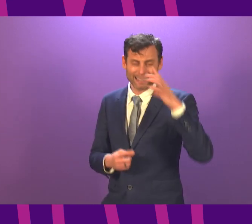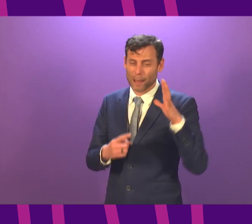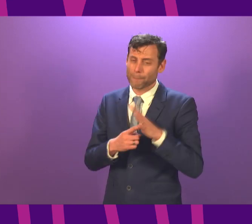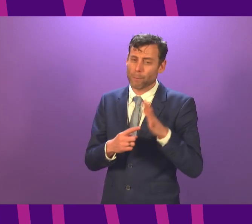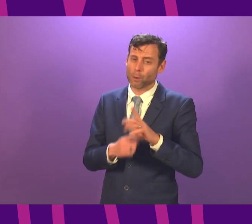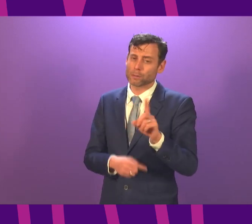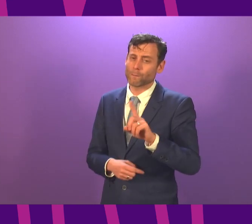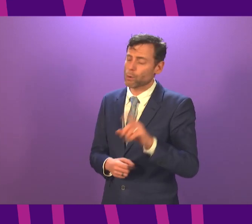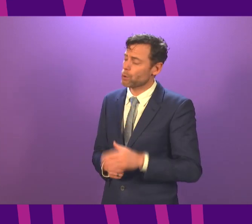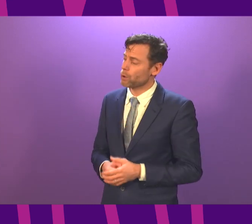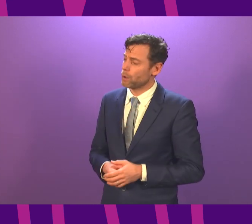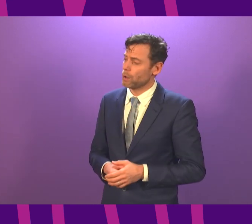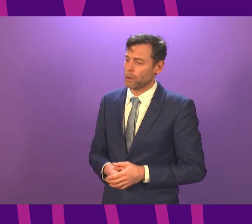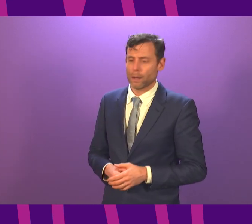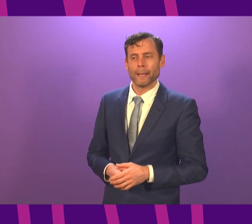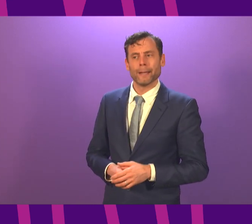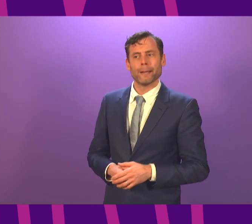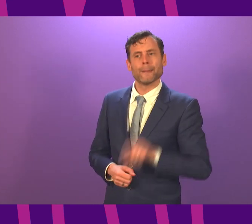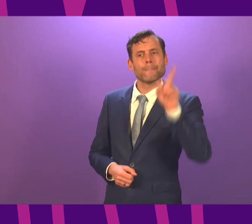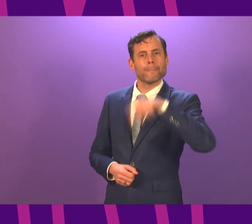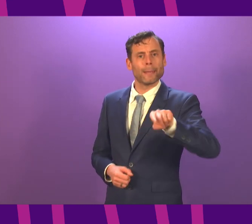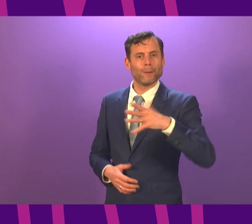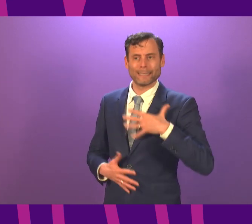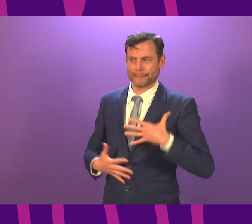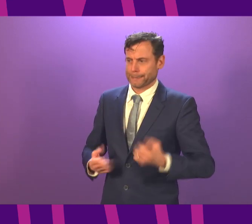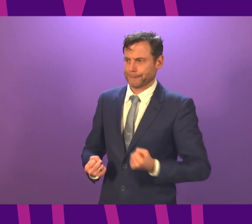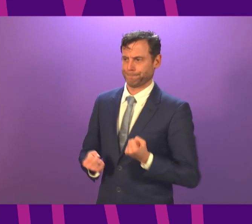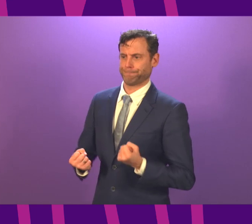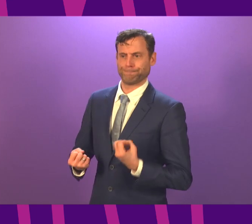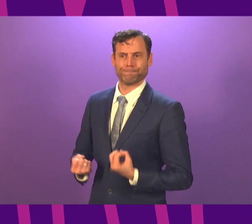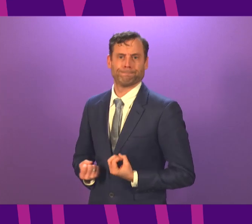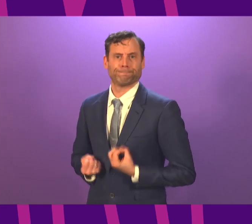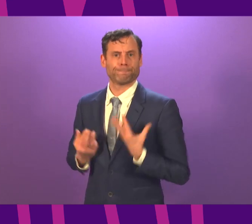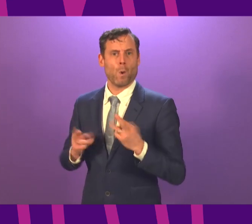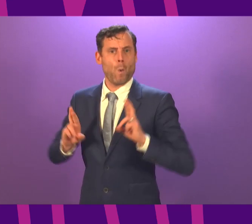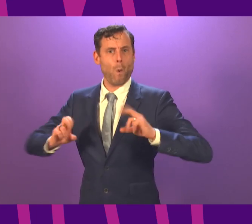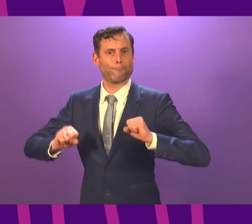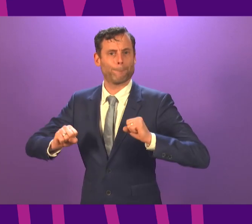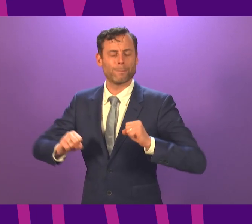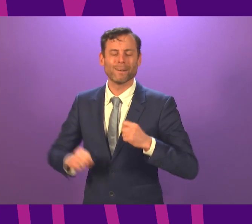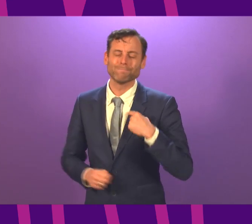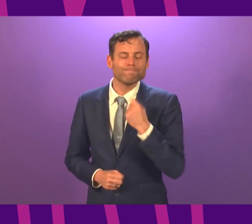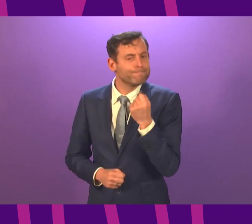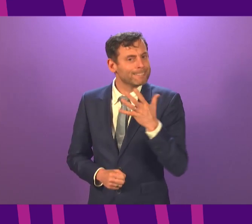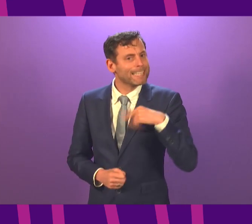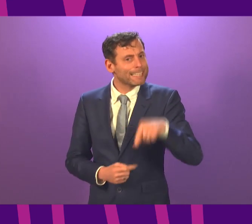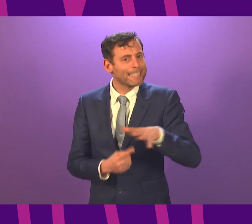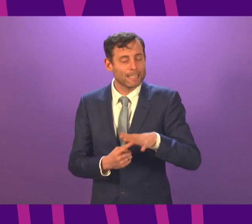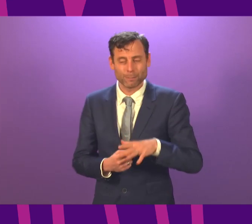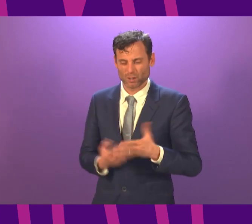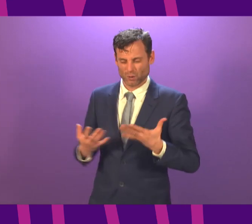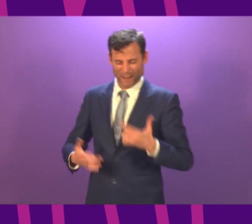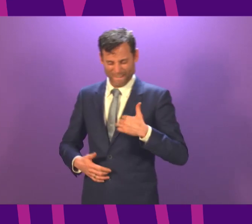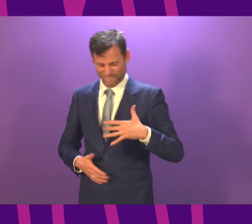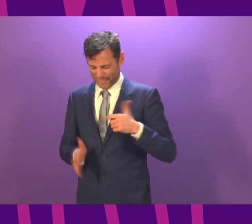to give hope. And you know, it feels today very difficult to be standing here talking about hope. But if I can use my